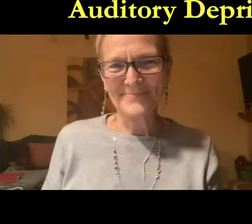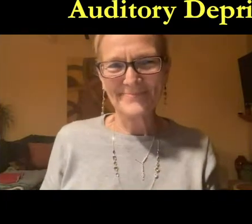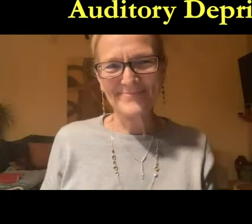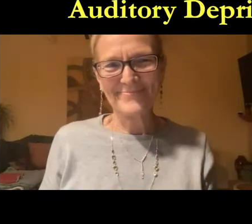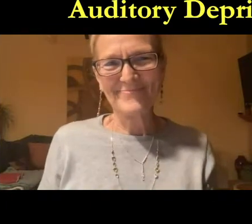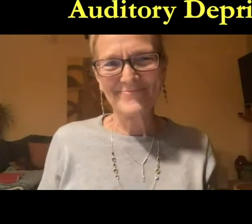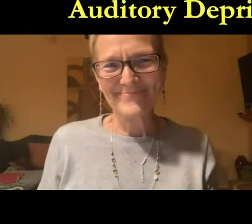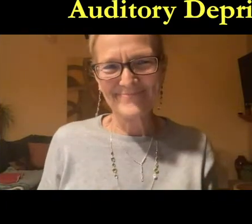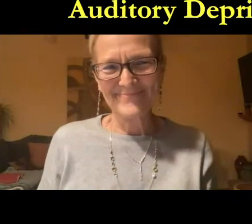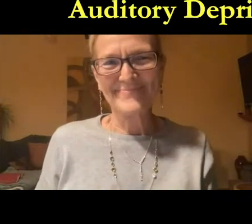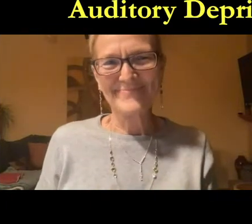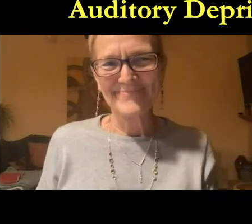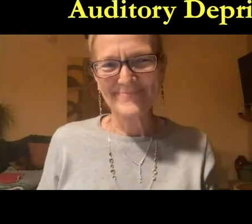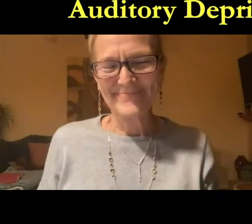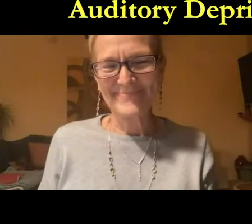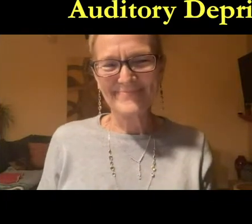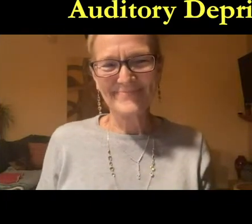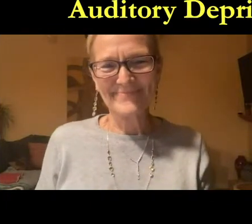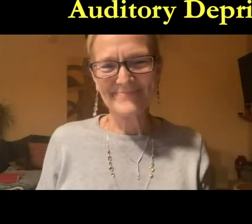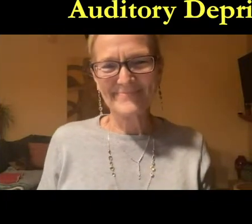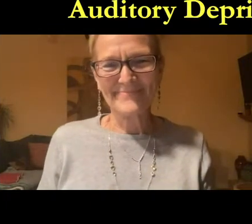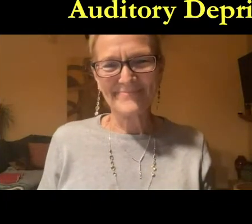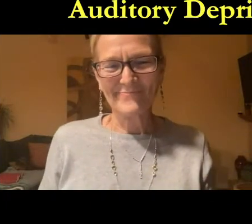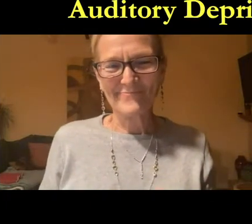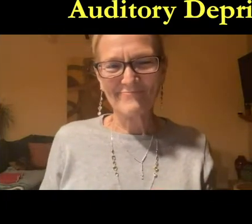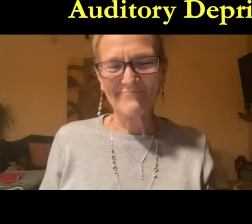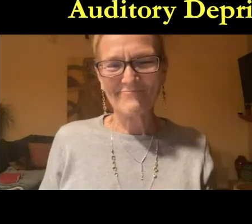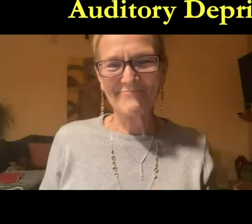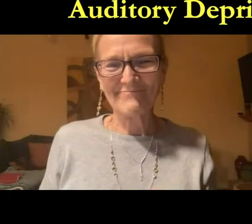the most of the time that we have here with mallory